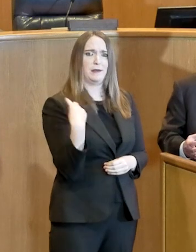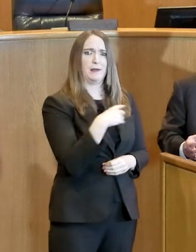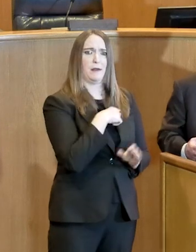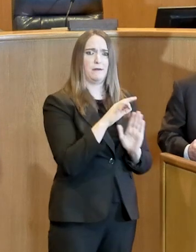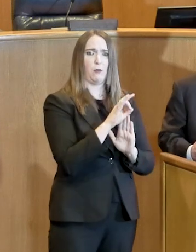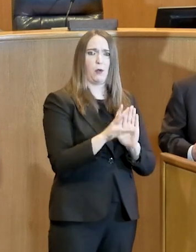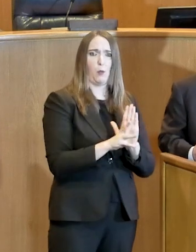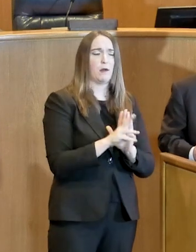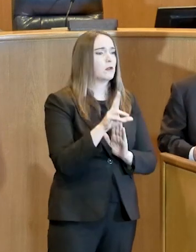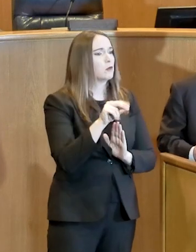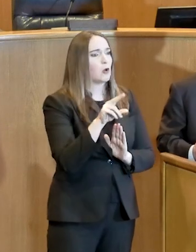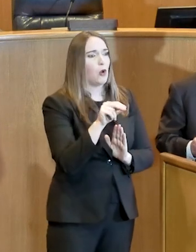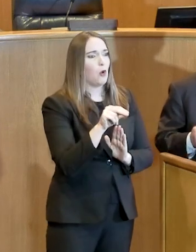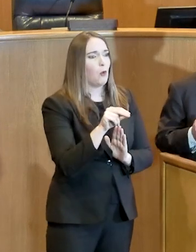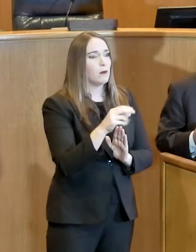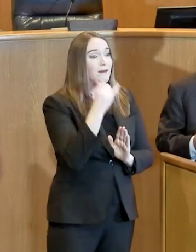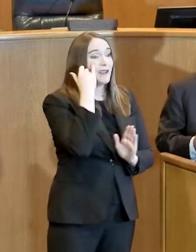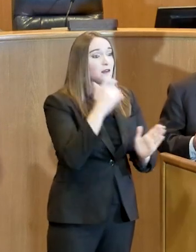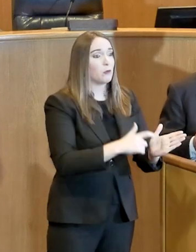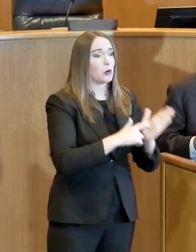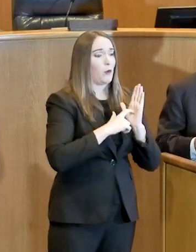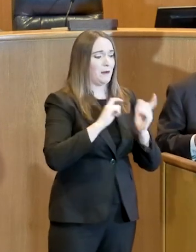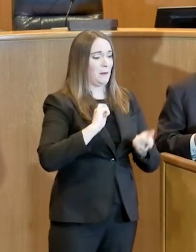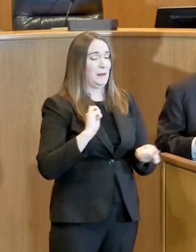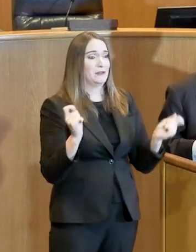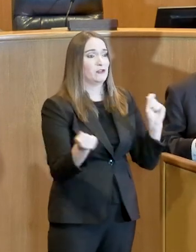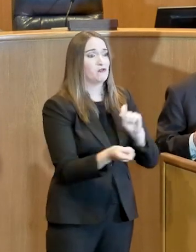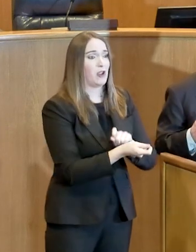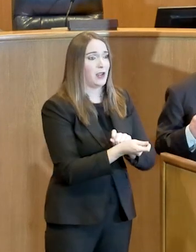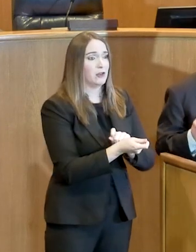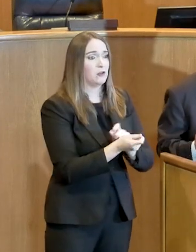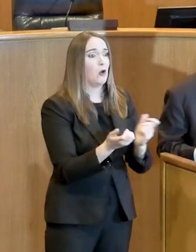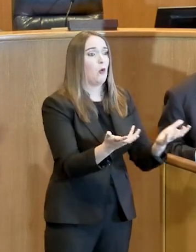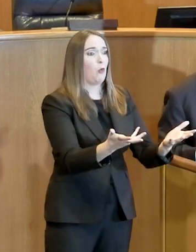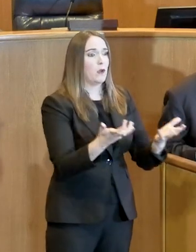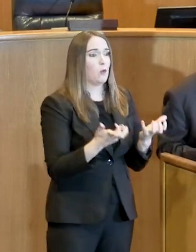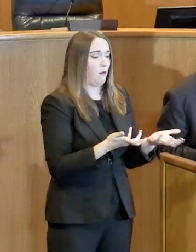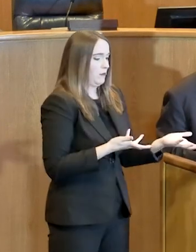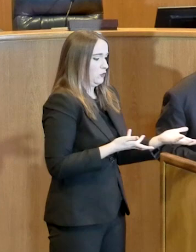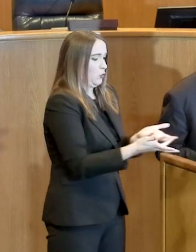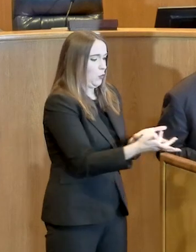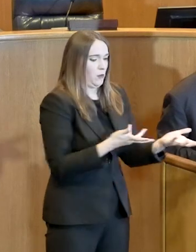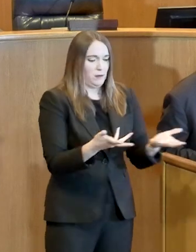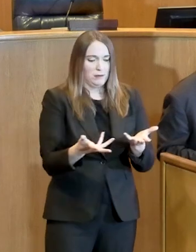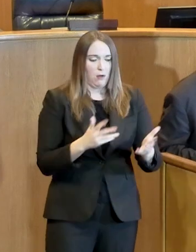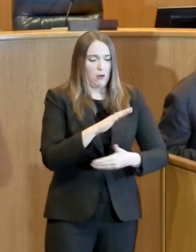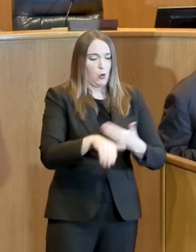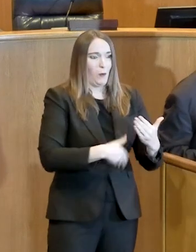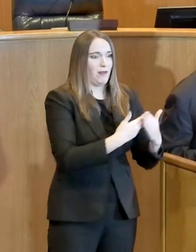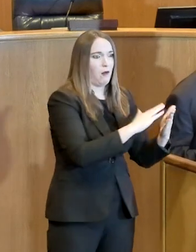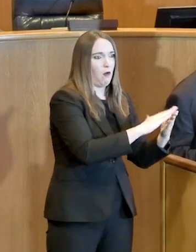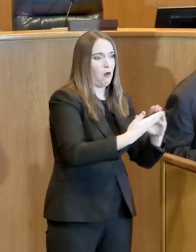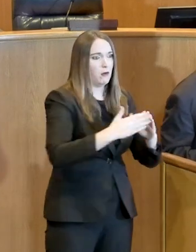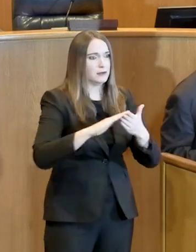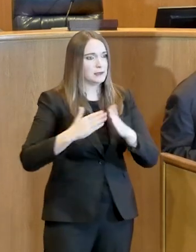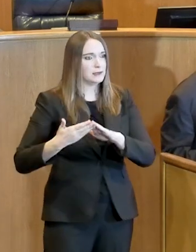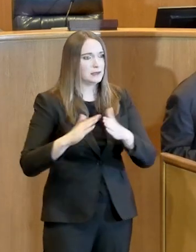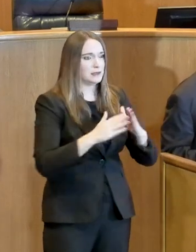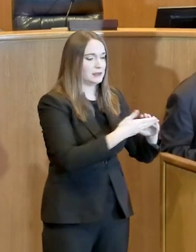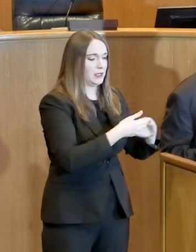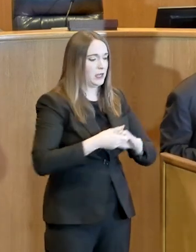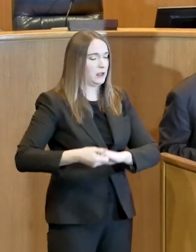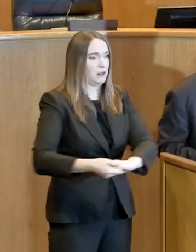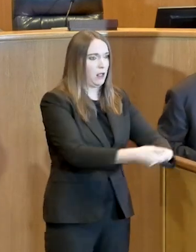changing these requirements we really want to sit down and want to talk with our partners, make sure they understand the